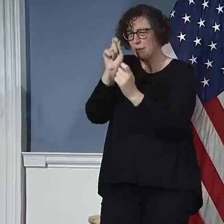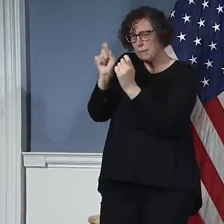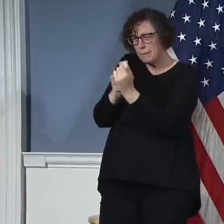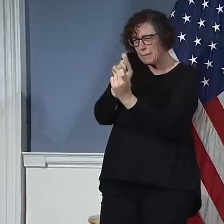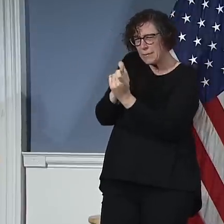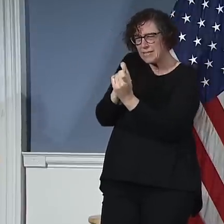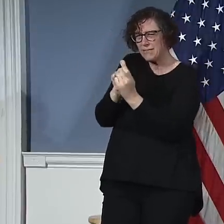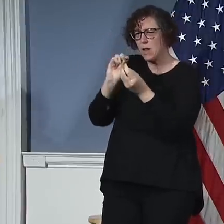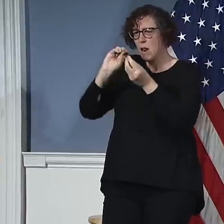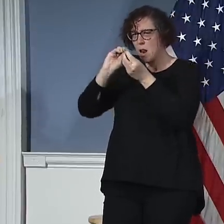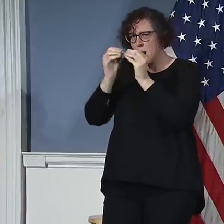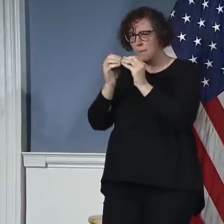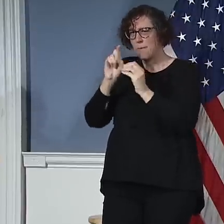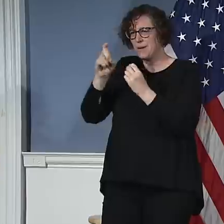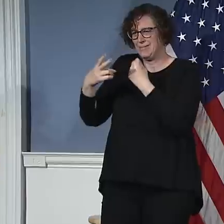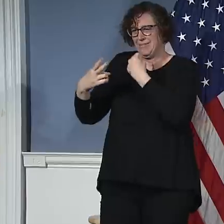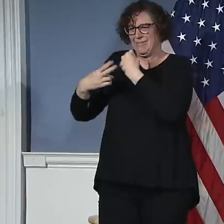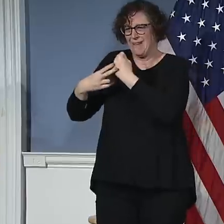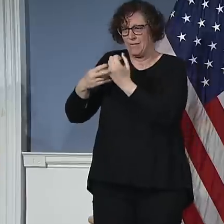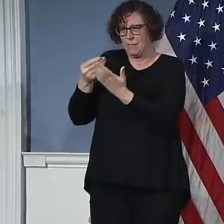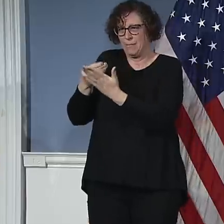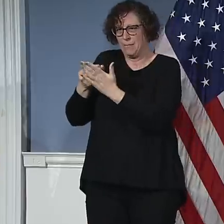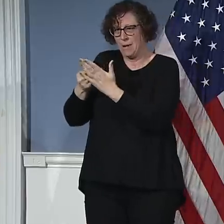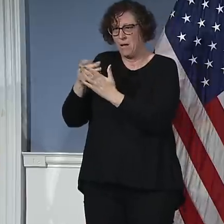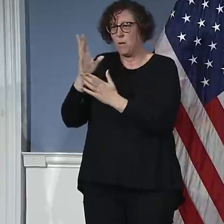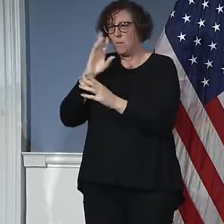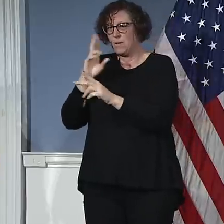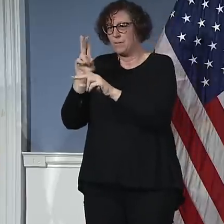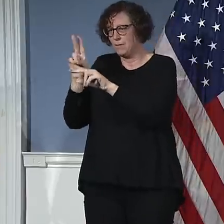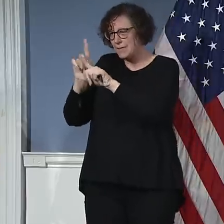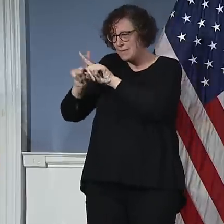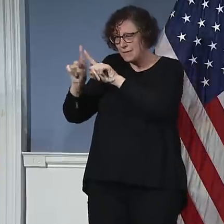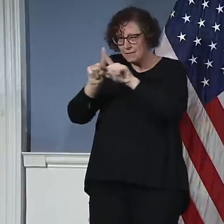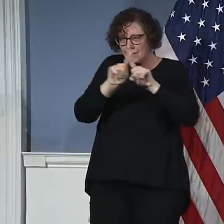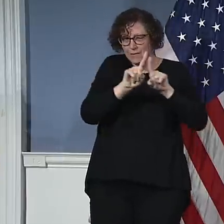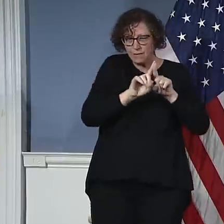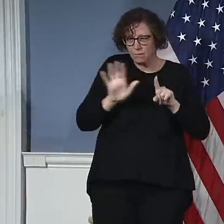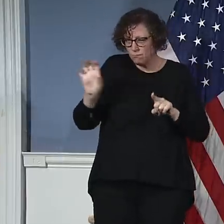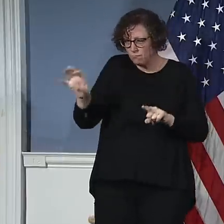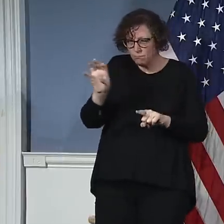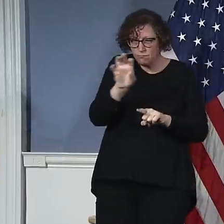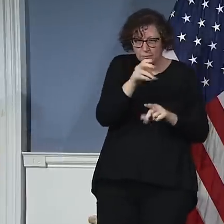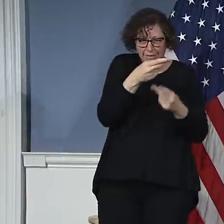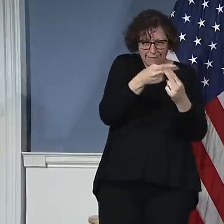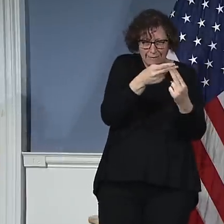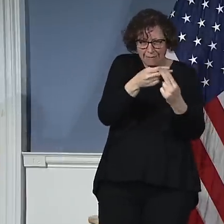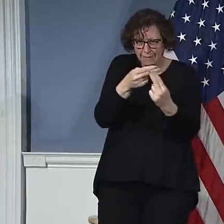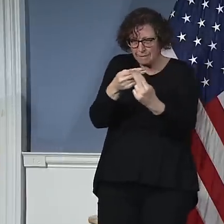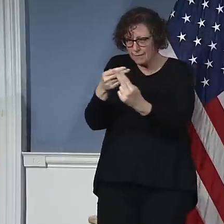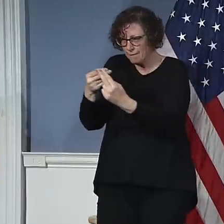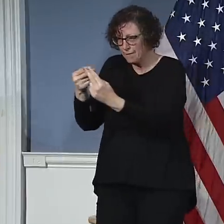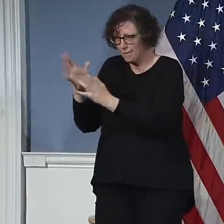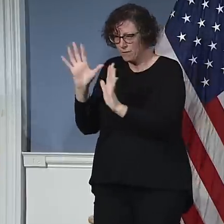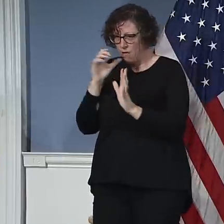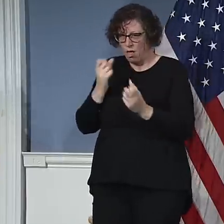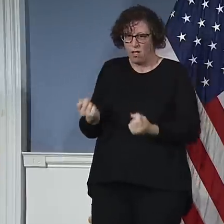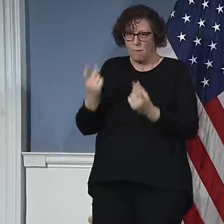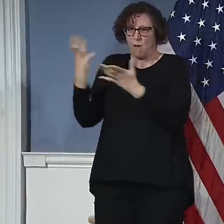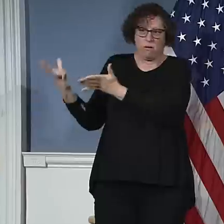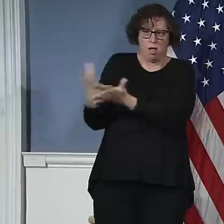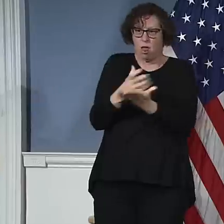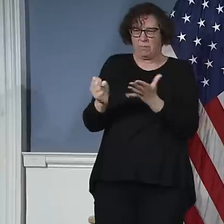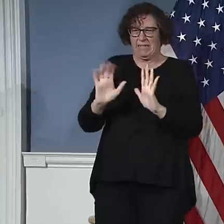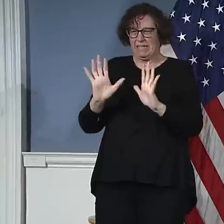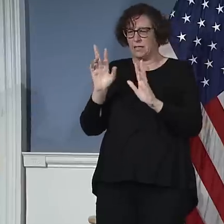time for the executive budget. And it will be savings from the current fiscal year and next fiscal year